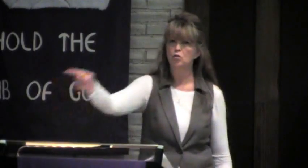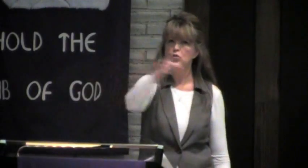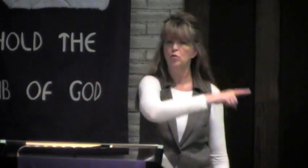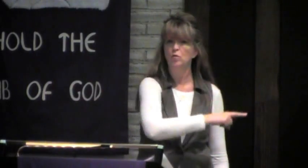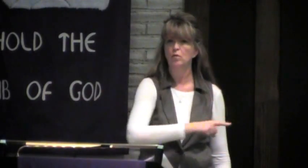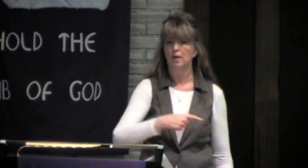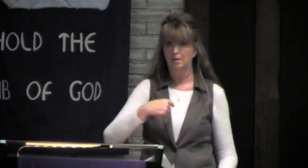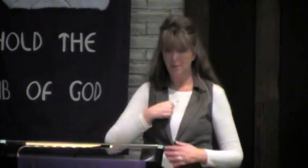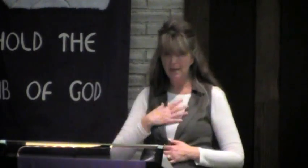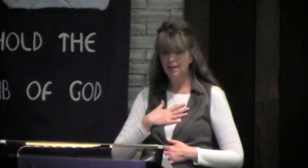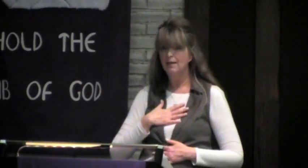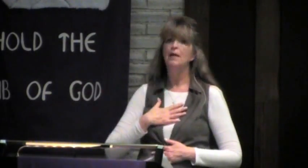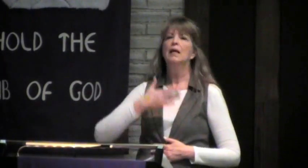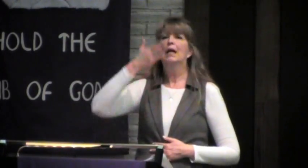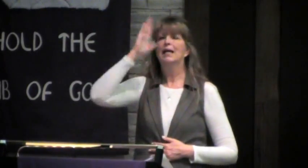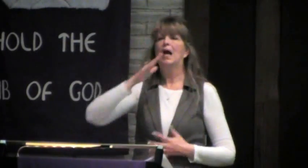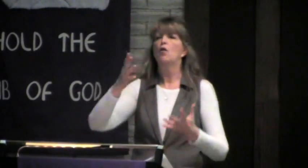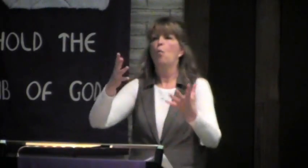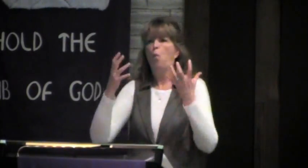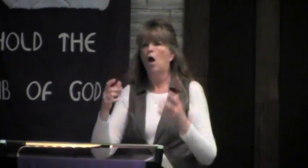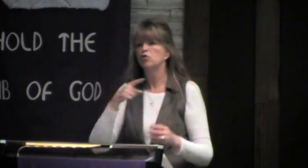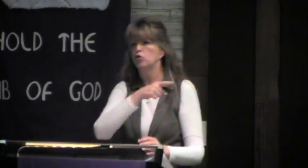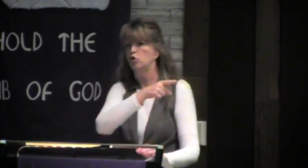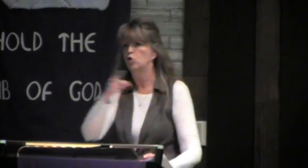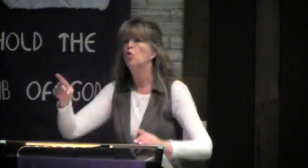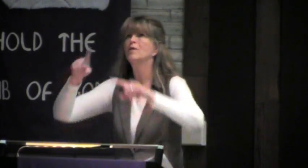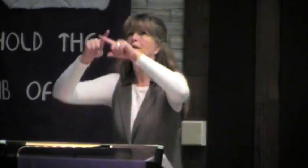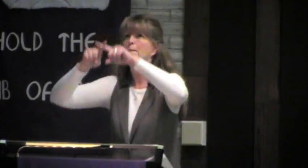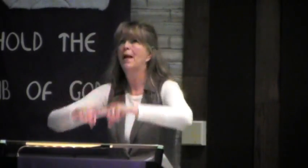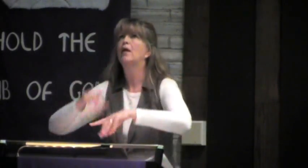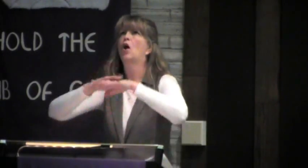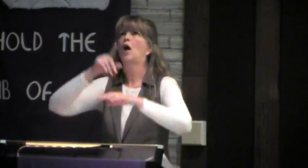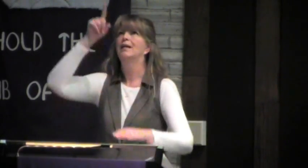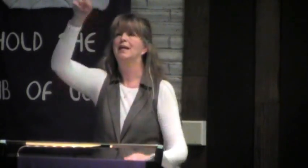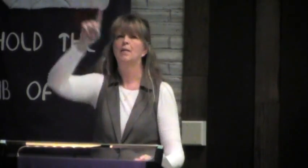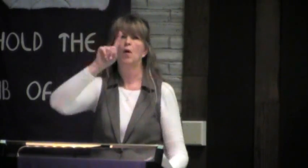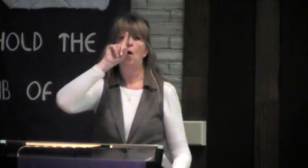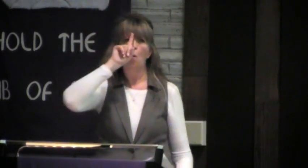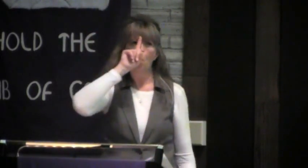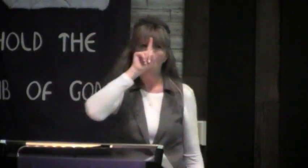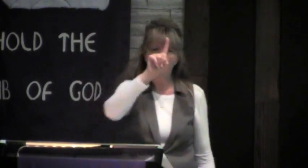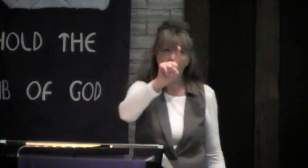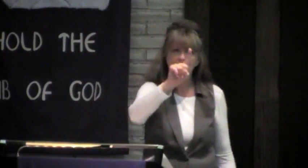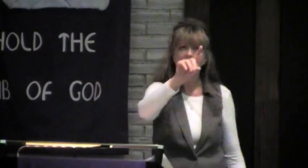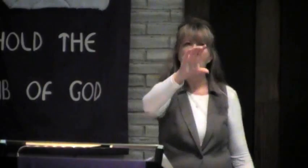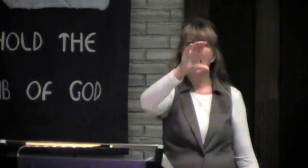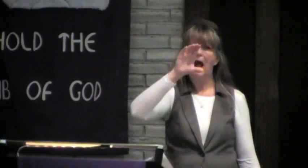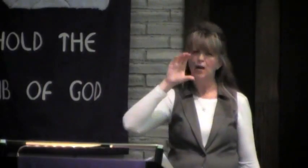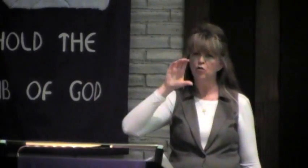God created each and every one of you and me. And God wants us to depend on him